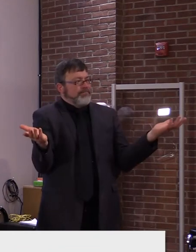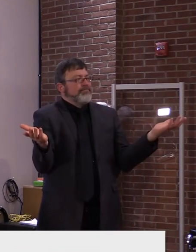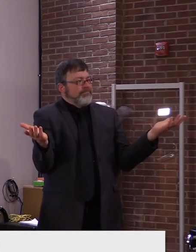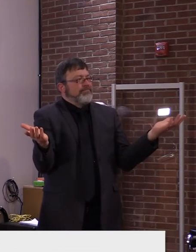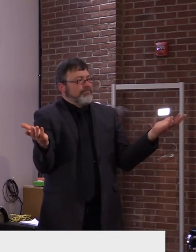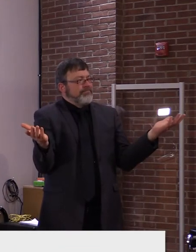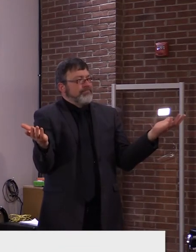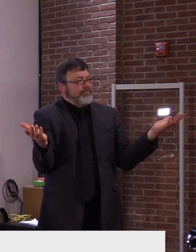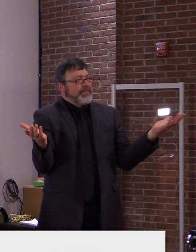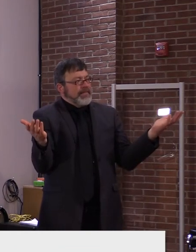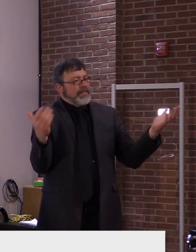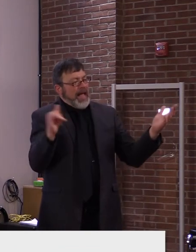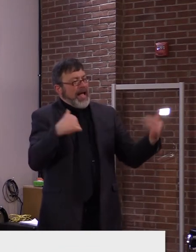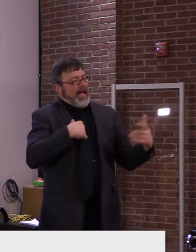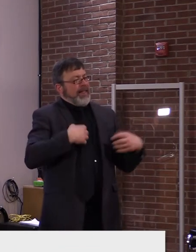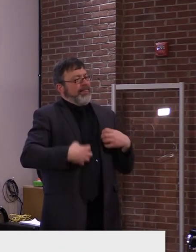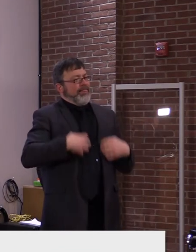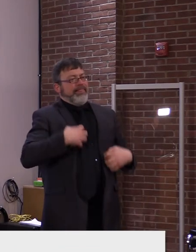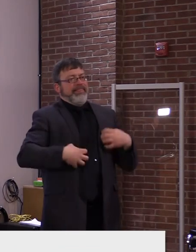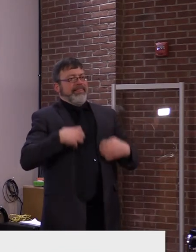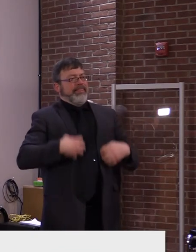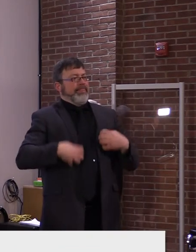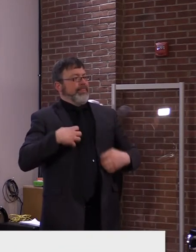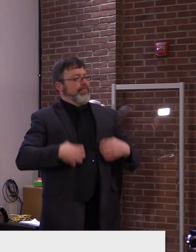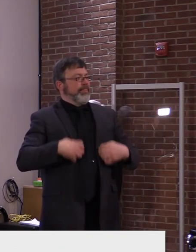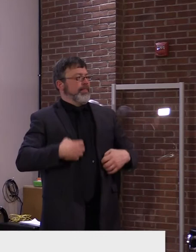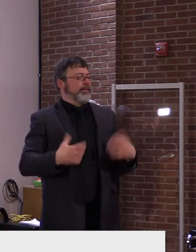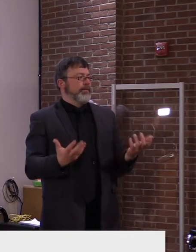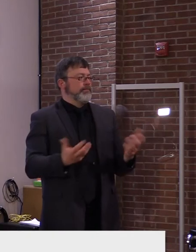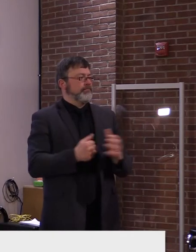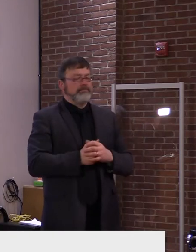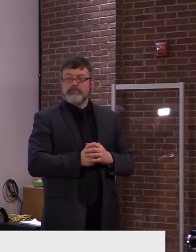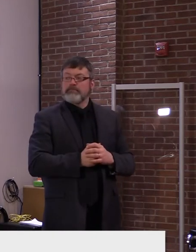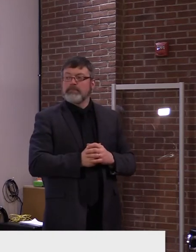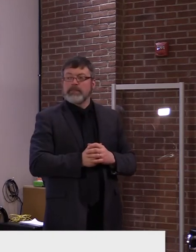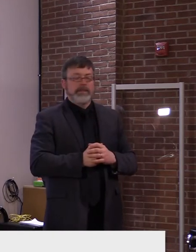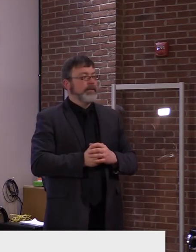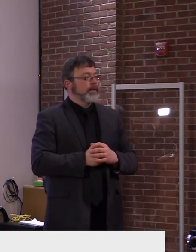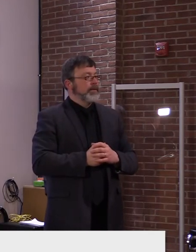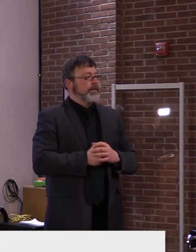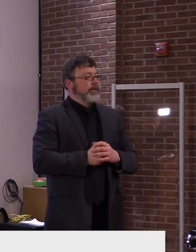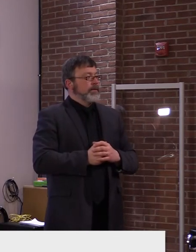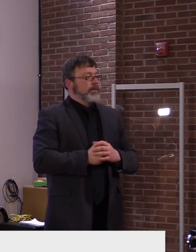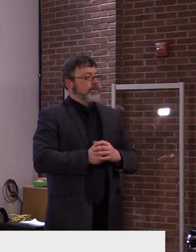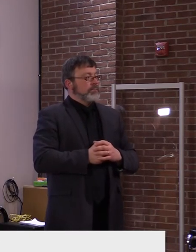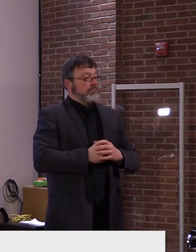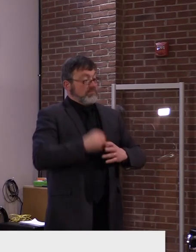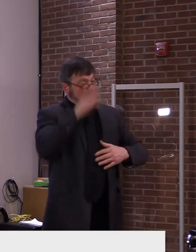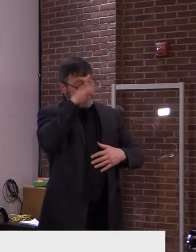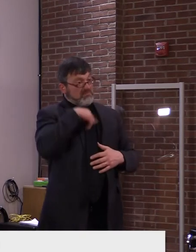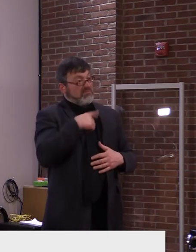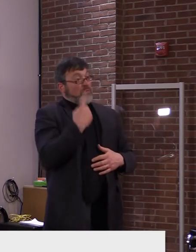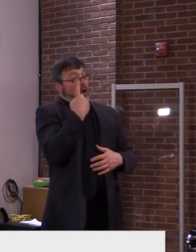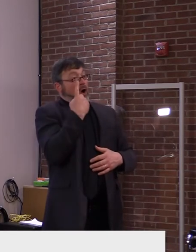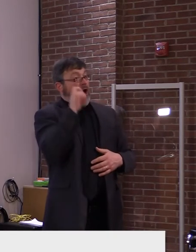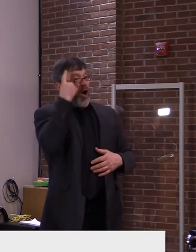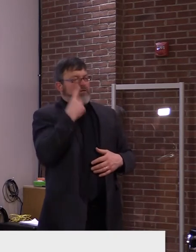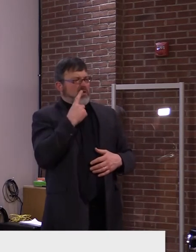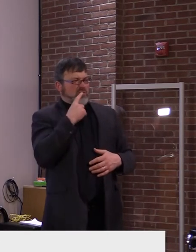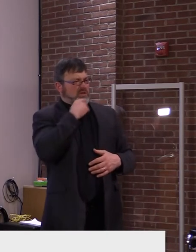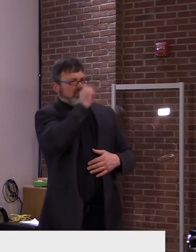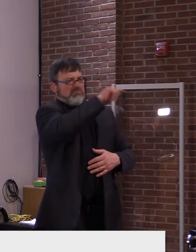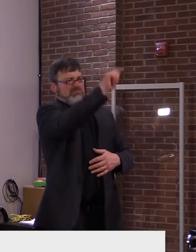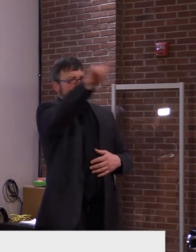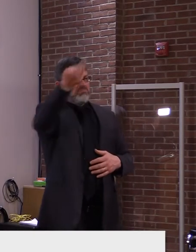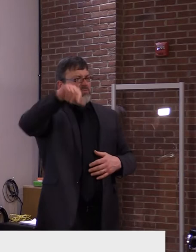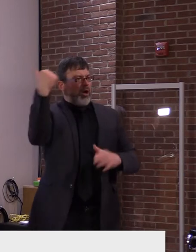fullest advantage. So this is one area that, uh, the, the governors, uh, myself, the governors, uh, across, uh, country, both